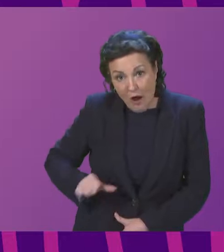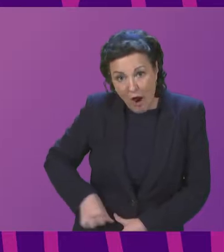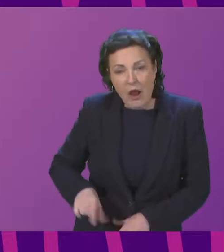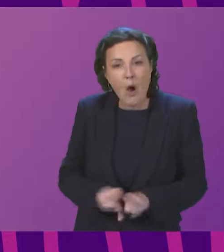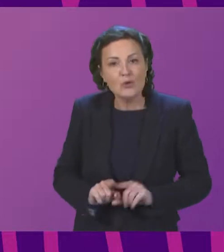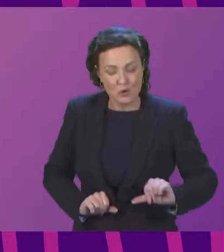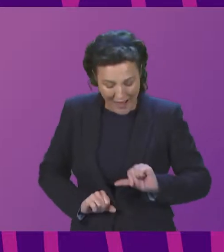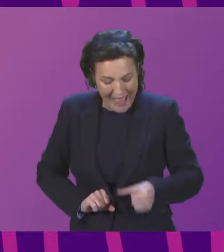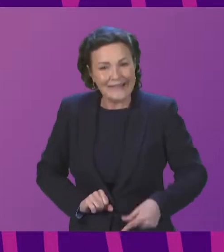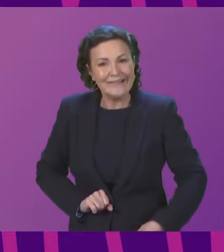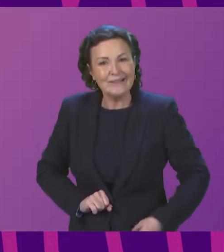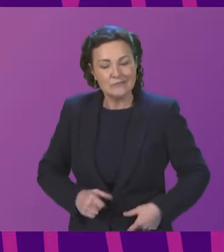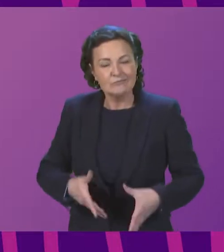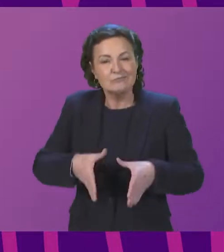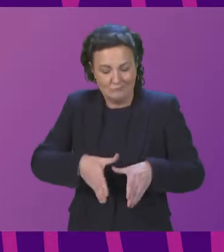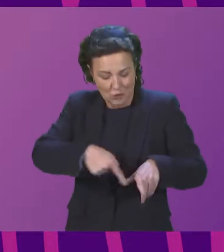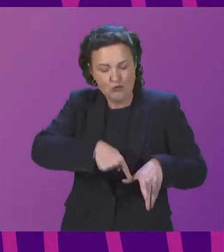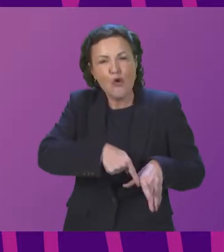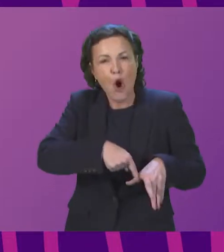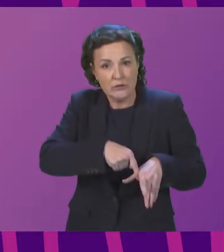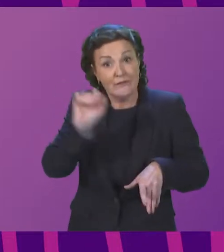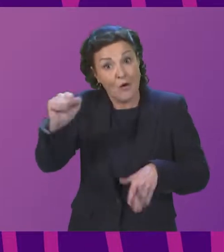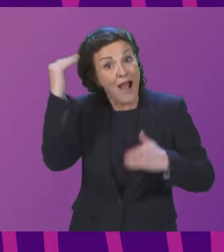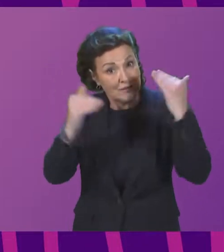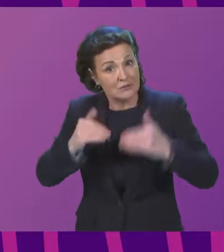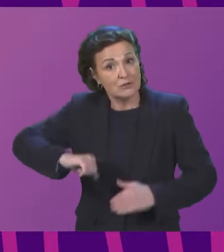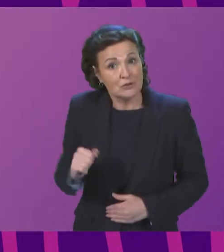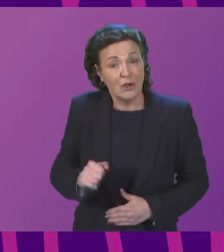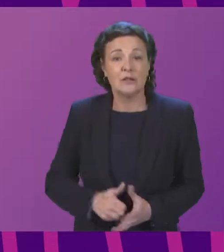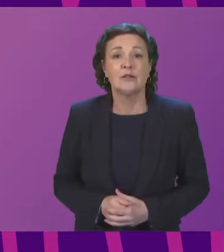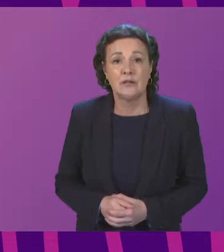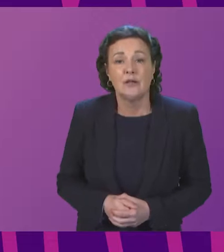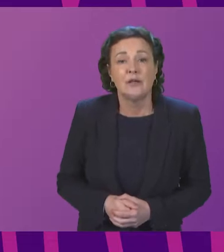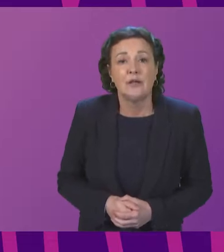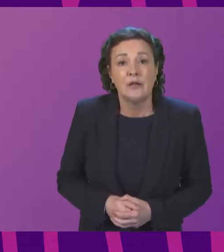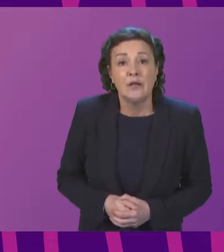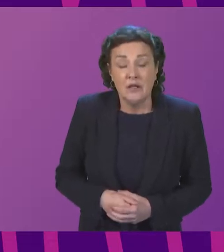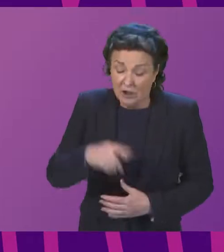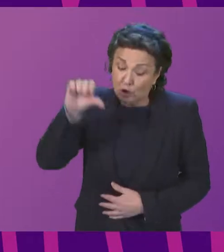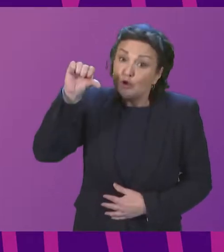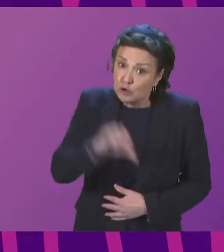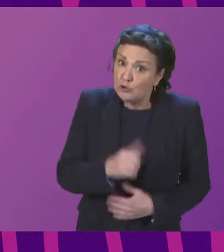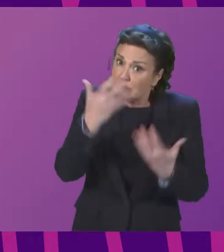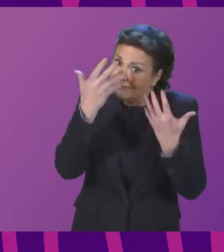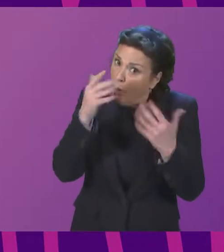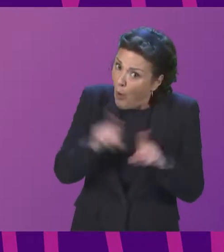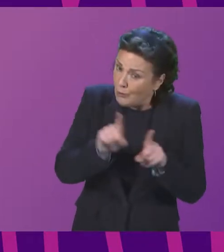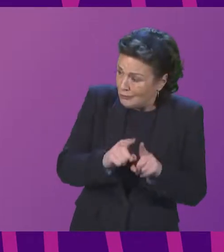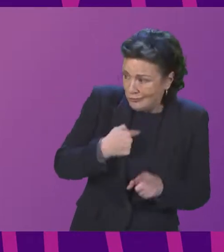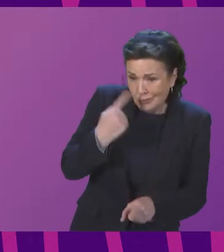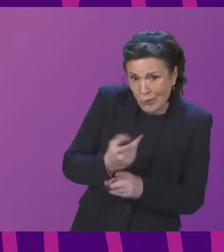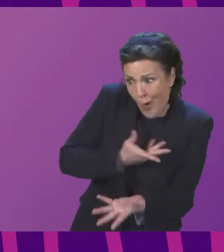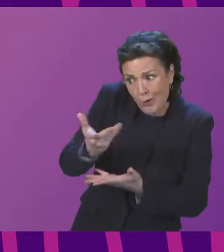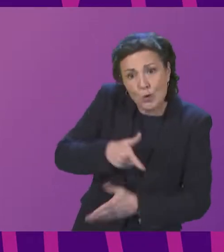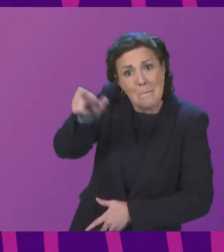inguinal hernias in adults in Scotland. The group recommends, however, that consideration should be given to patient reference and that